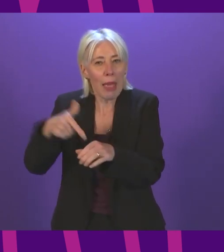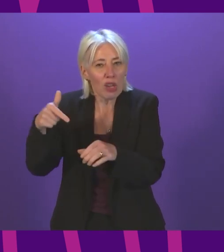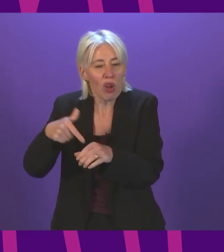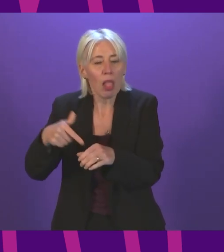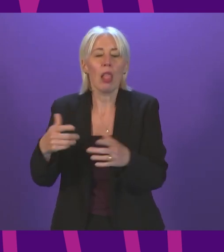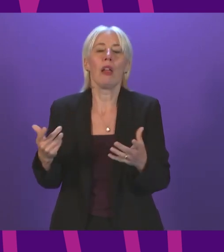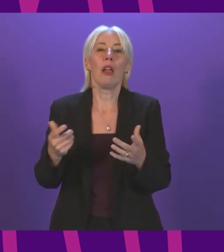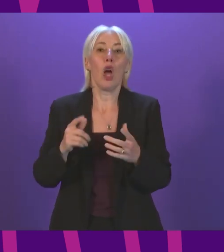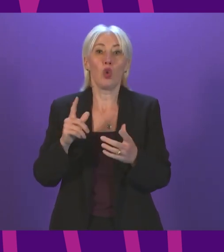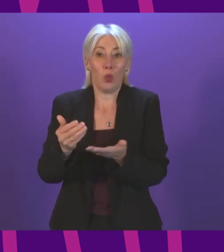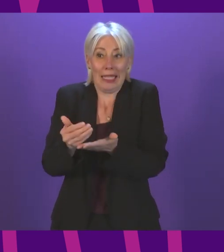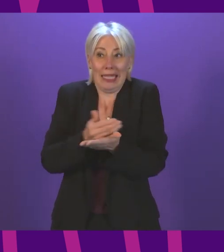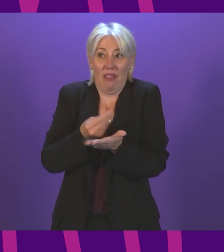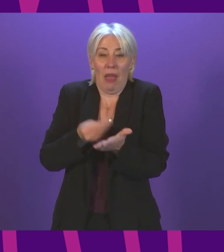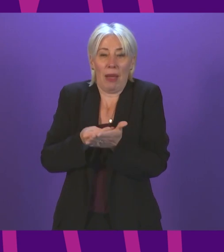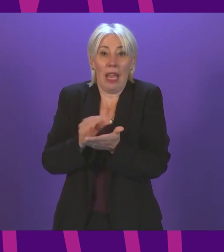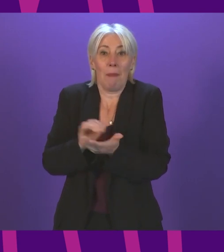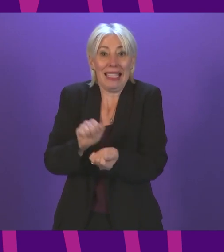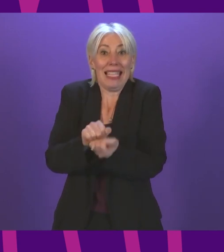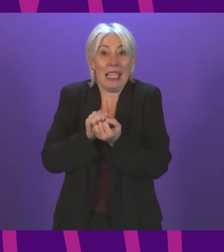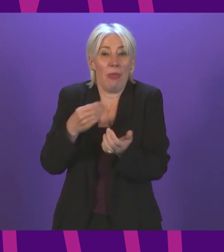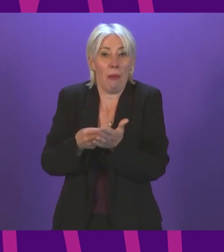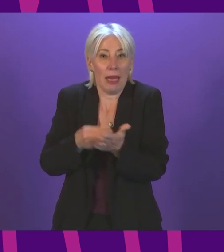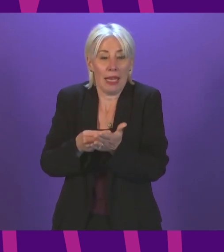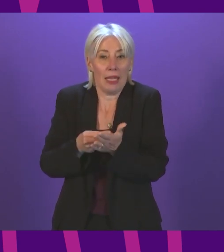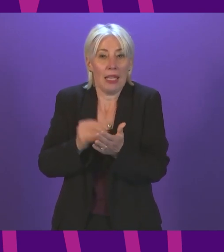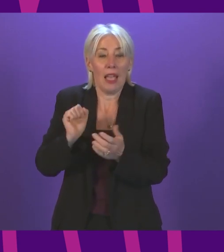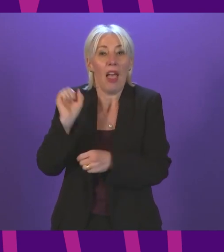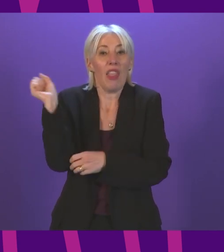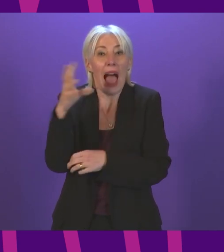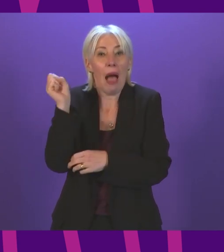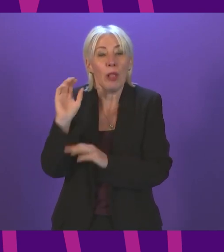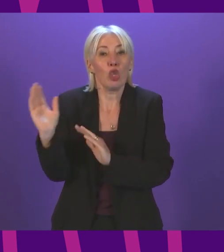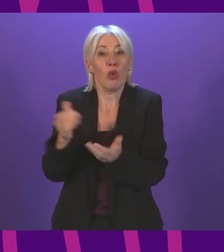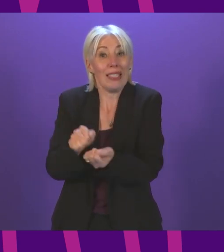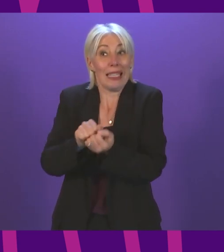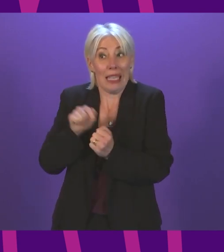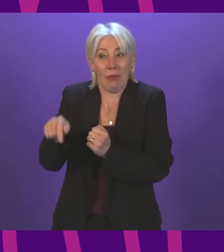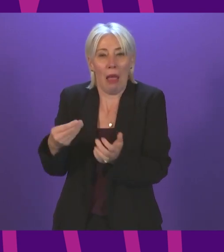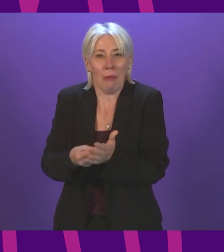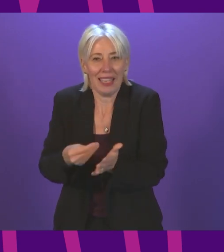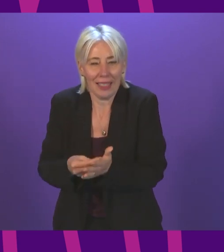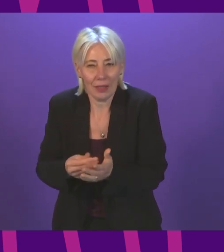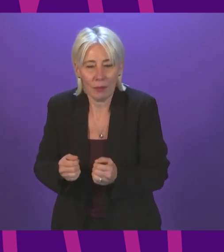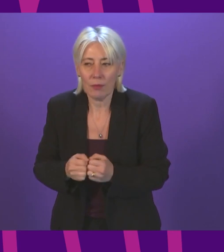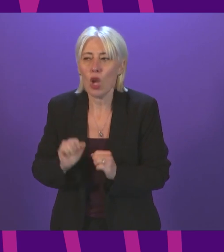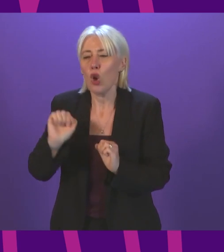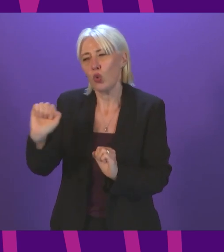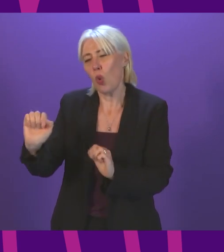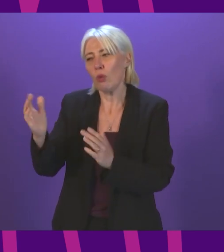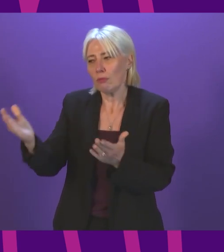then those savings are retained by the health board, in this case by the Scottish Ambulance Service. Dr Gohani will forgive me if